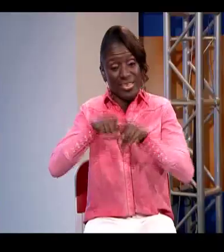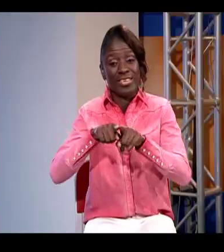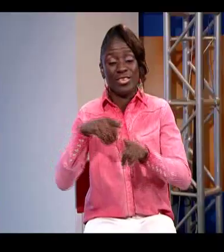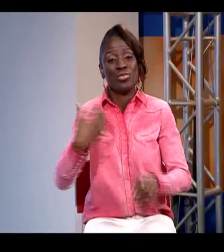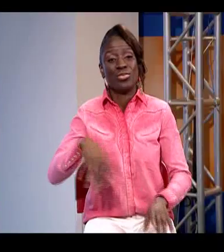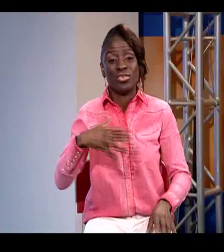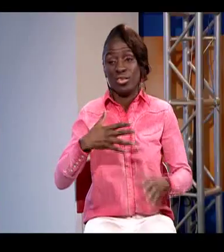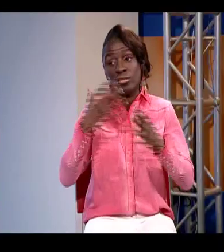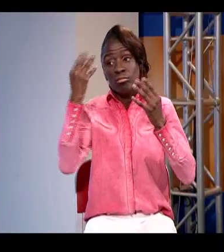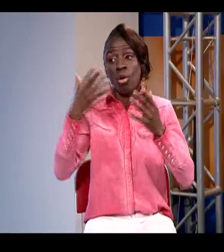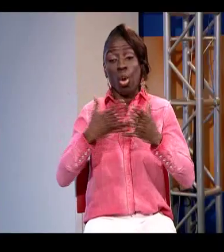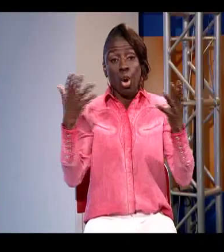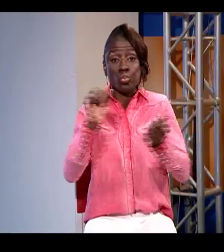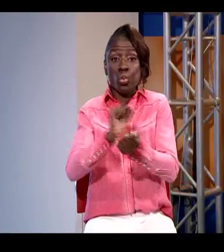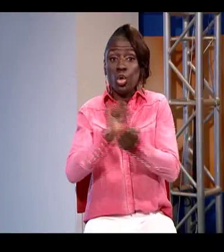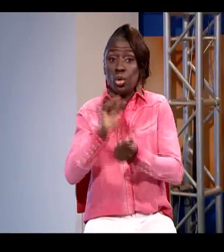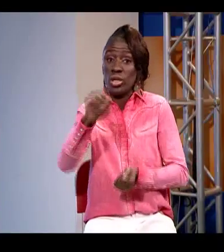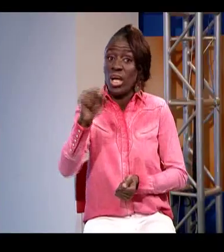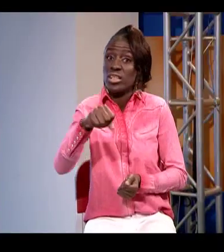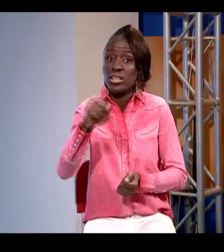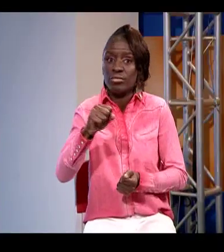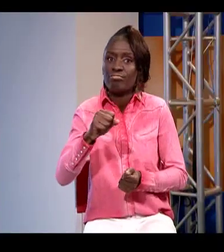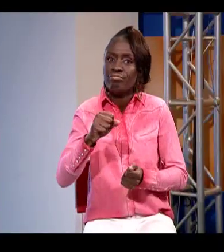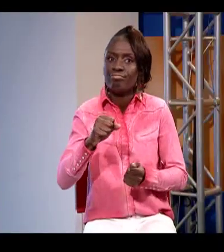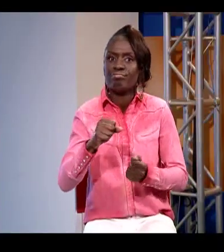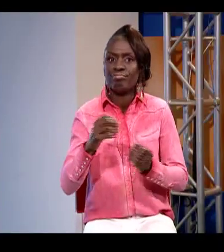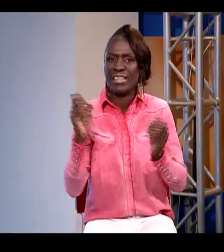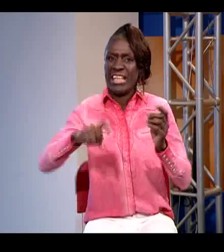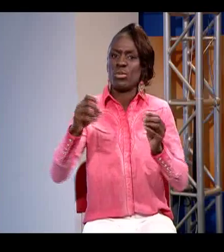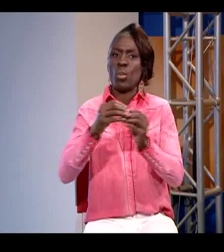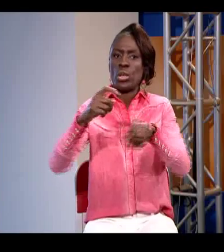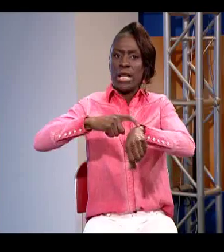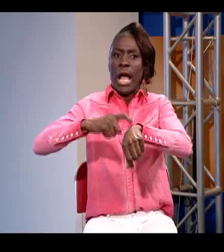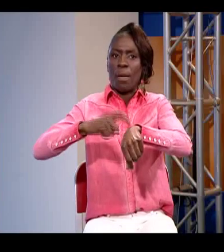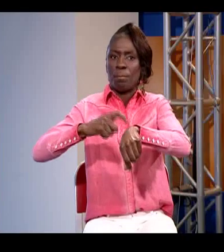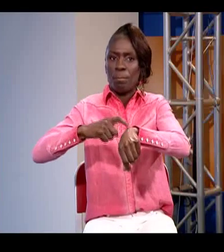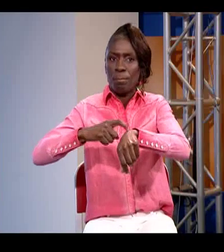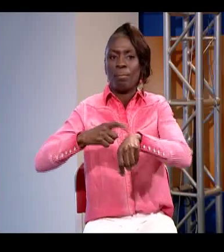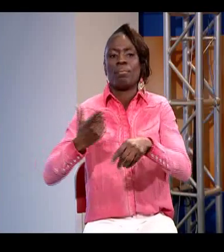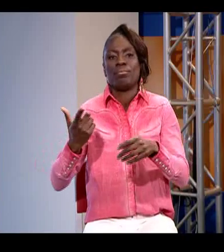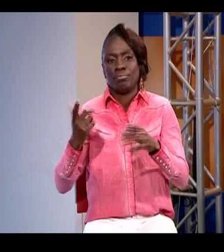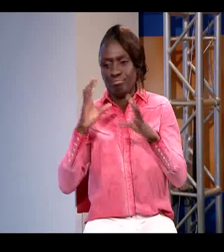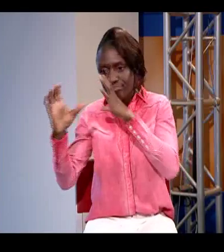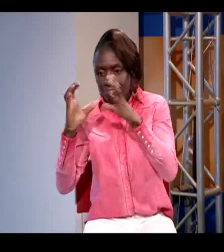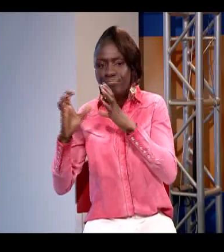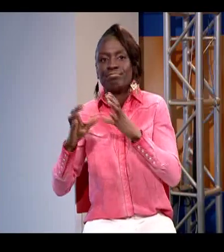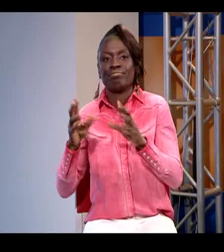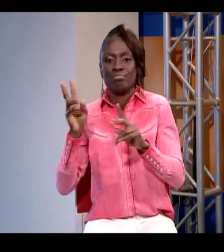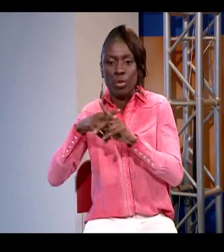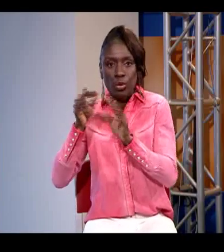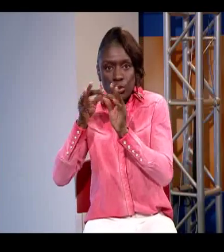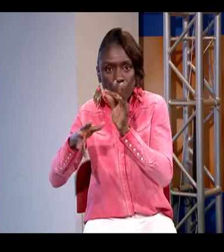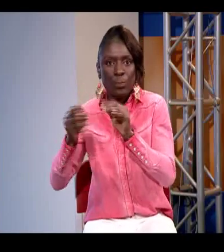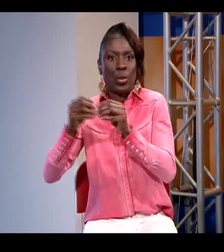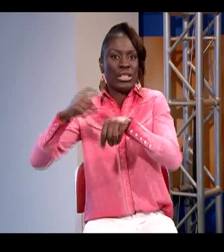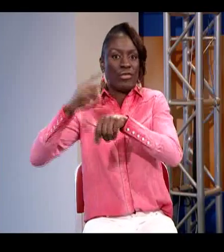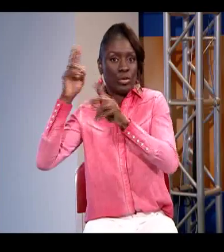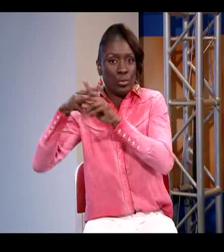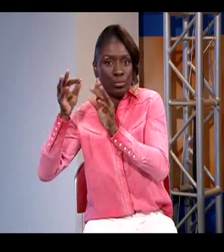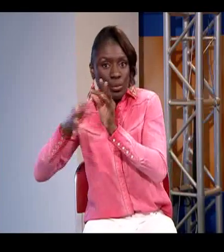i completely agree with you yes and it is a lot of work and we definitely need some more time you